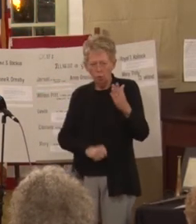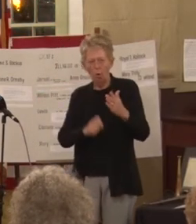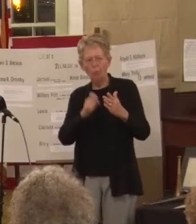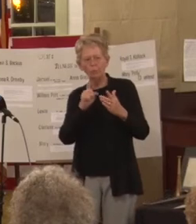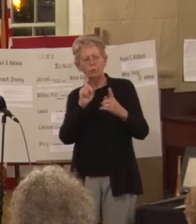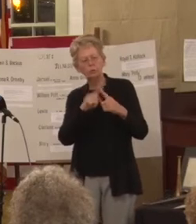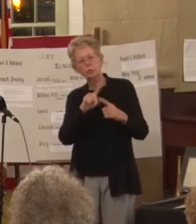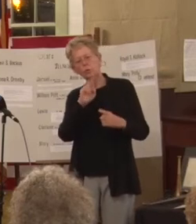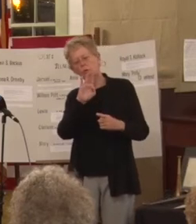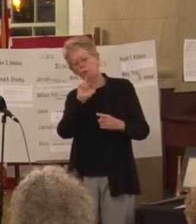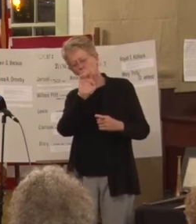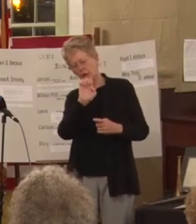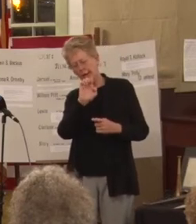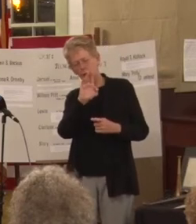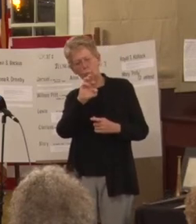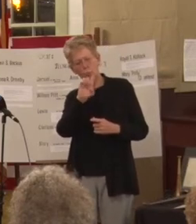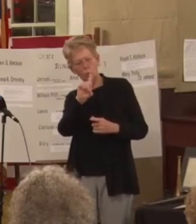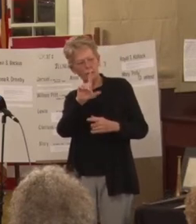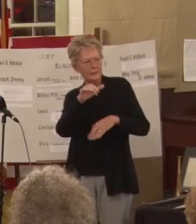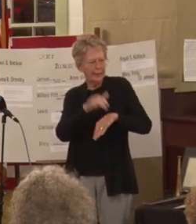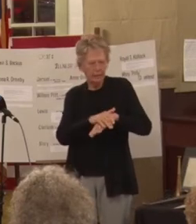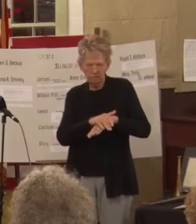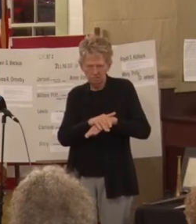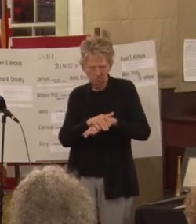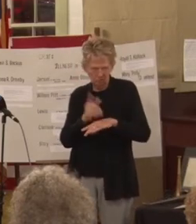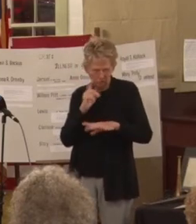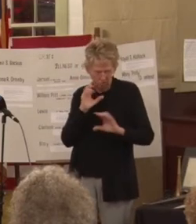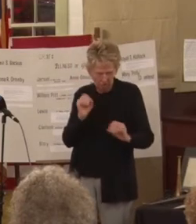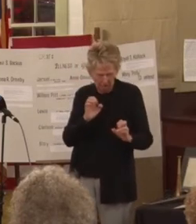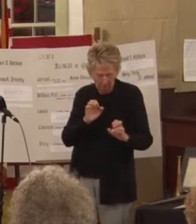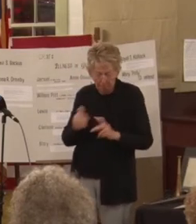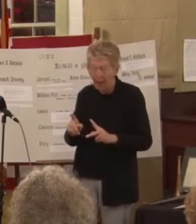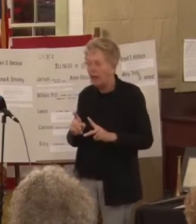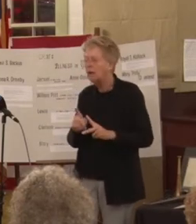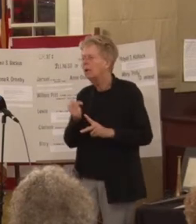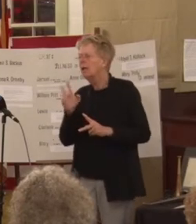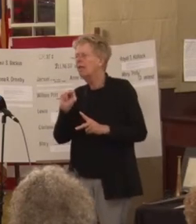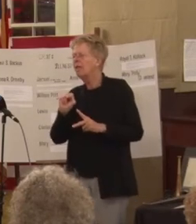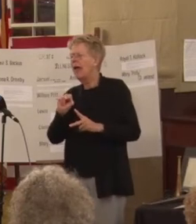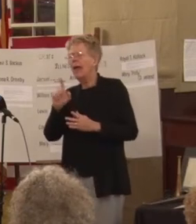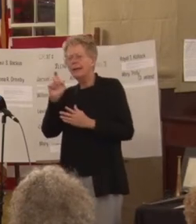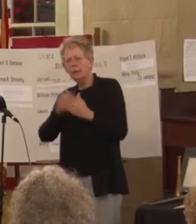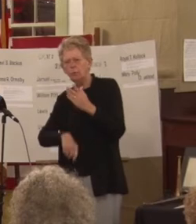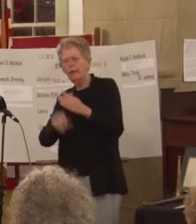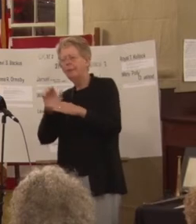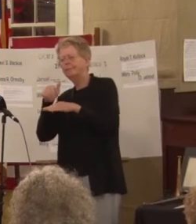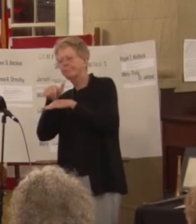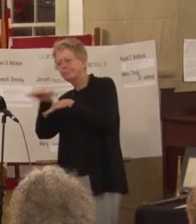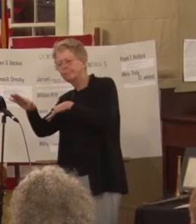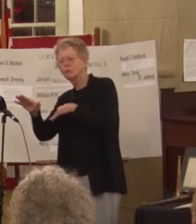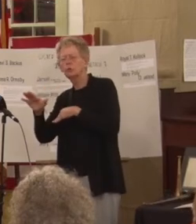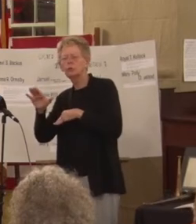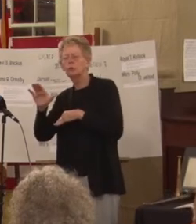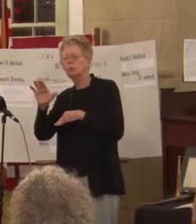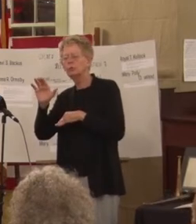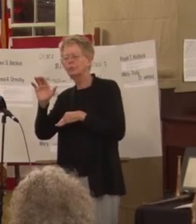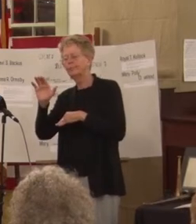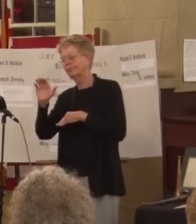again no they didn't hear anything and then he had written the in Paris and immediately got